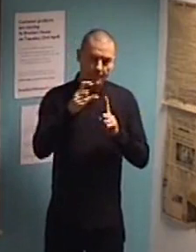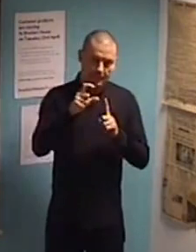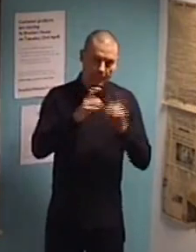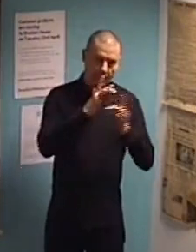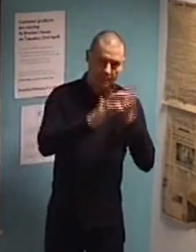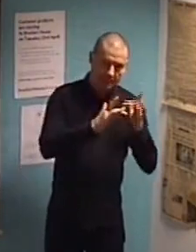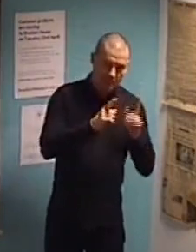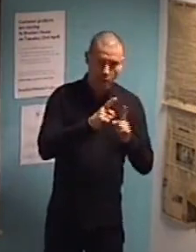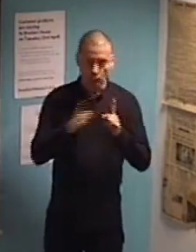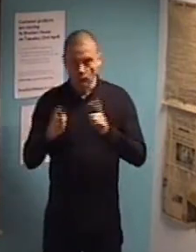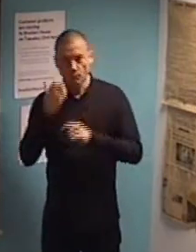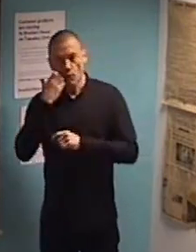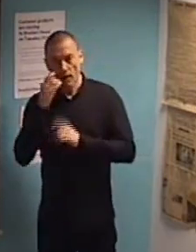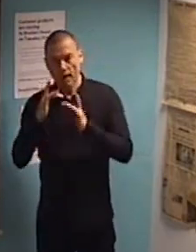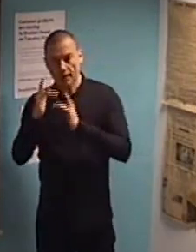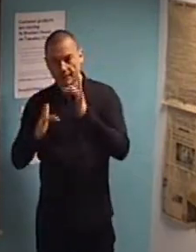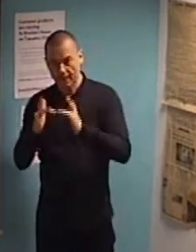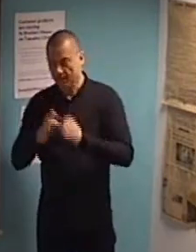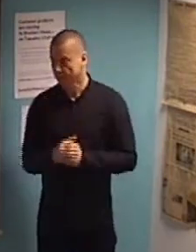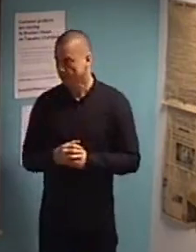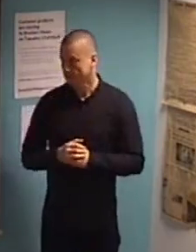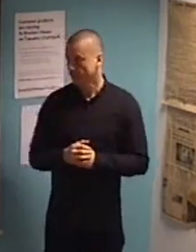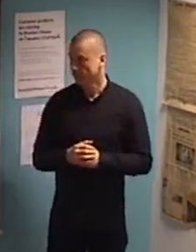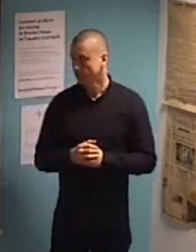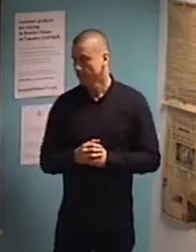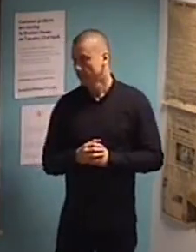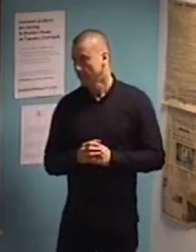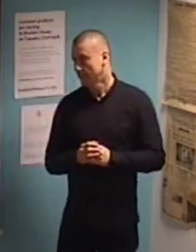And, I think I'm going to use the same logic again.